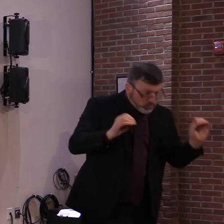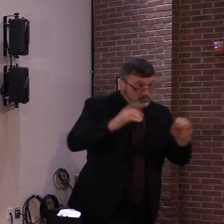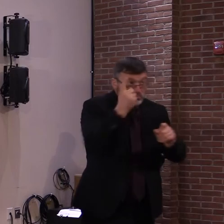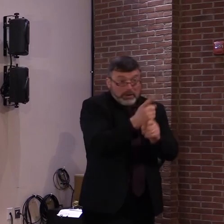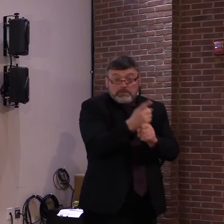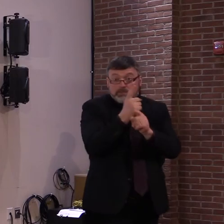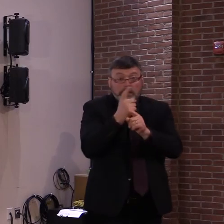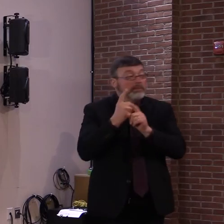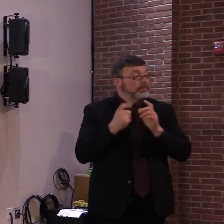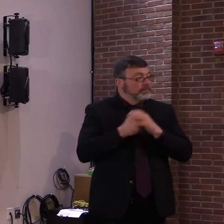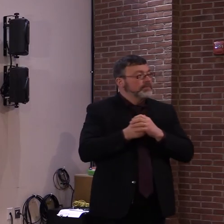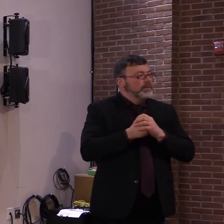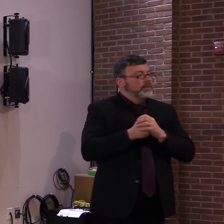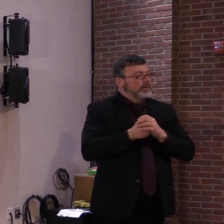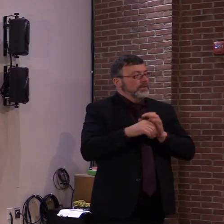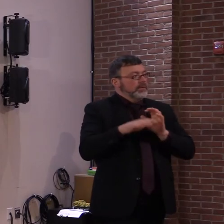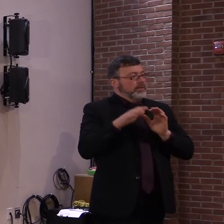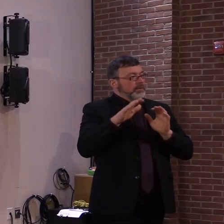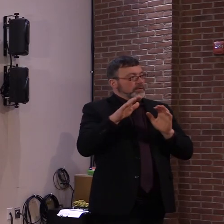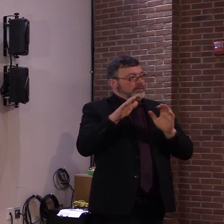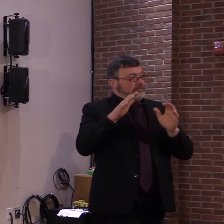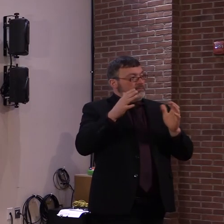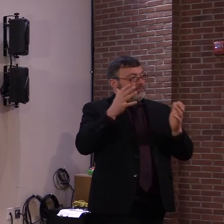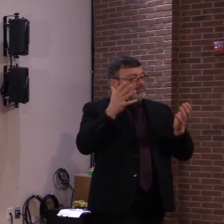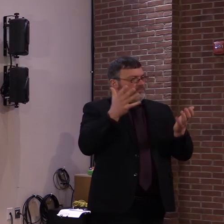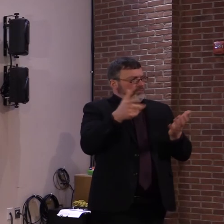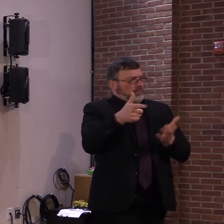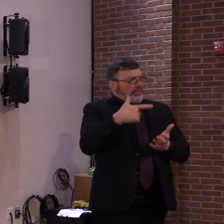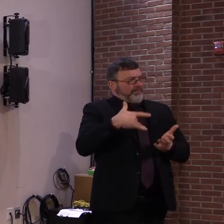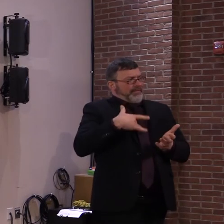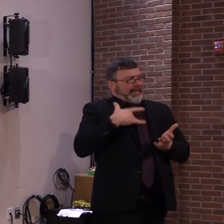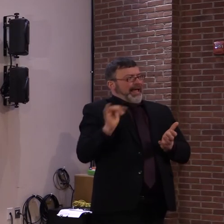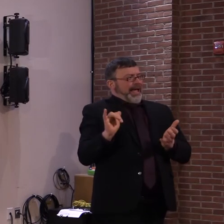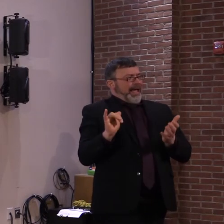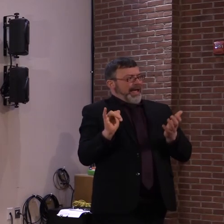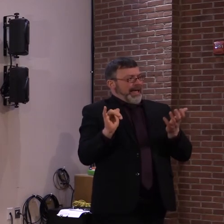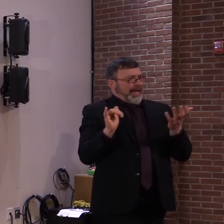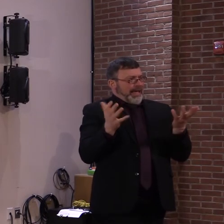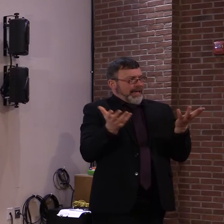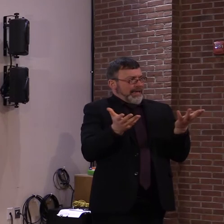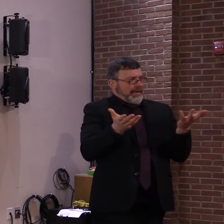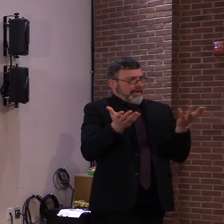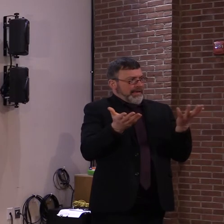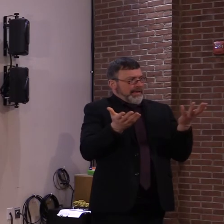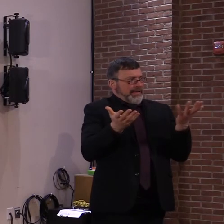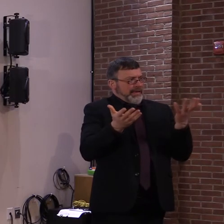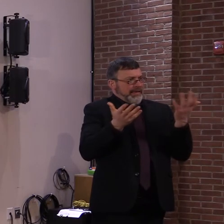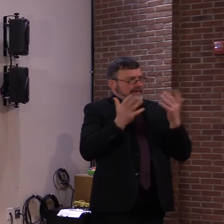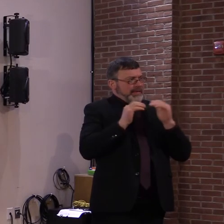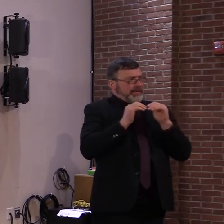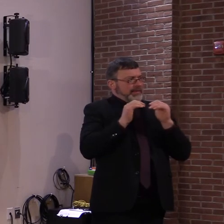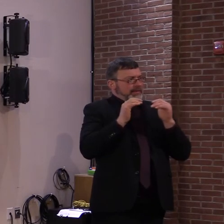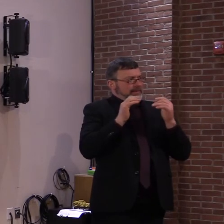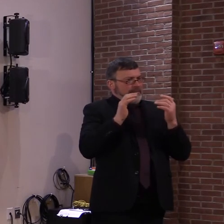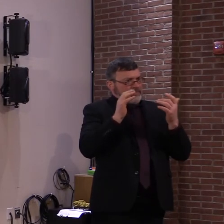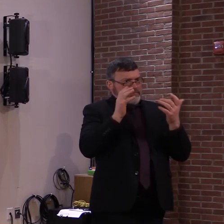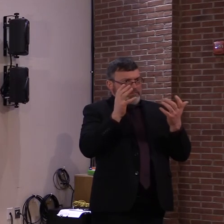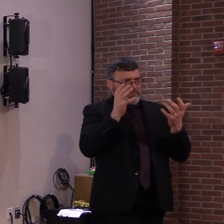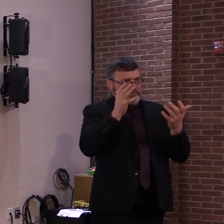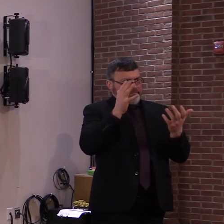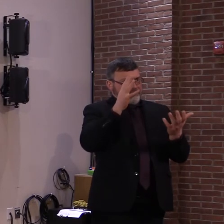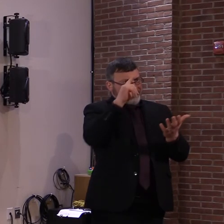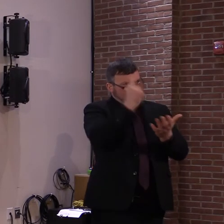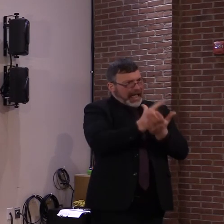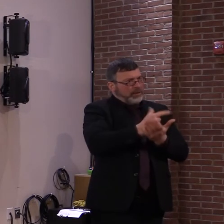carrot seems to be that, hey, you don't get sick. And is there a stick for the state to enforce compliance with